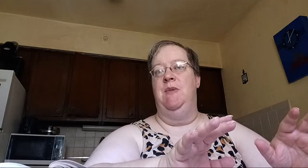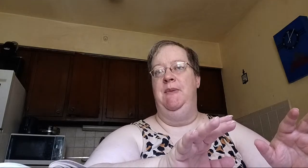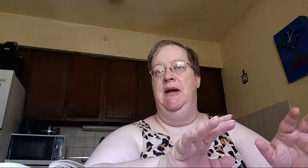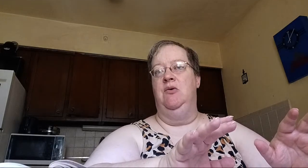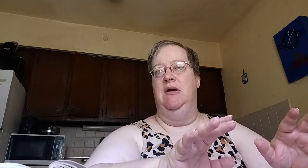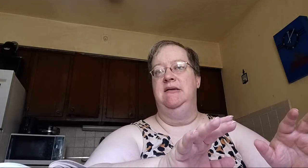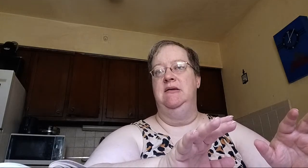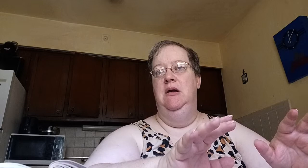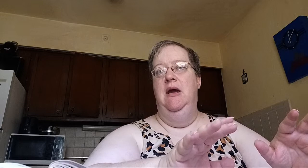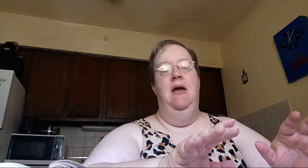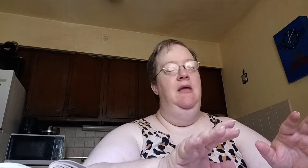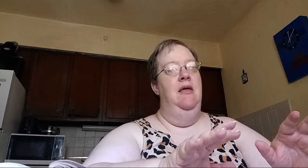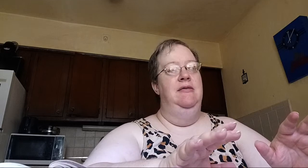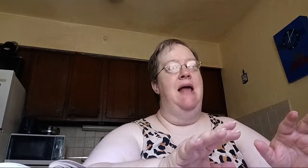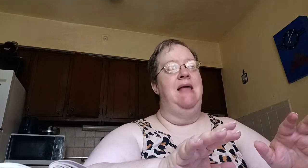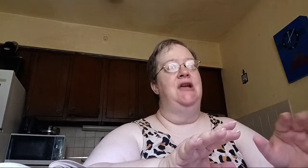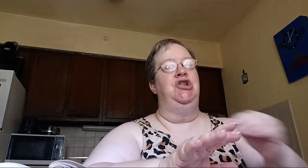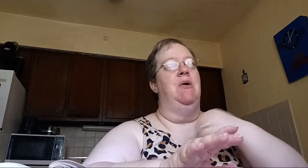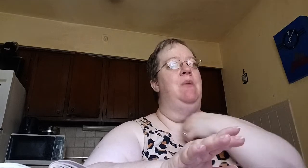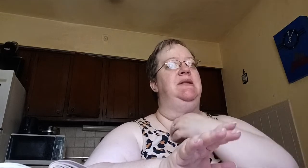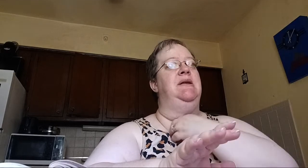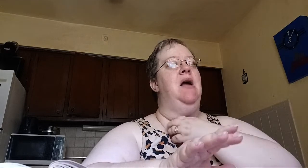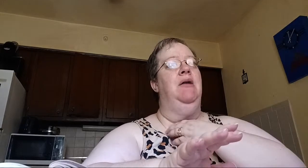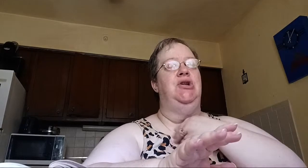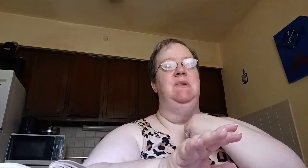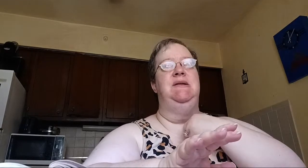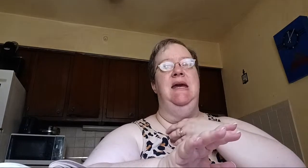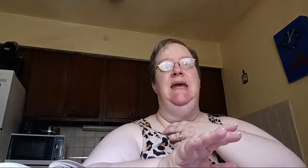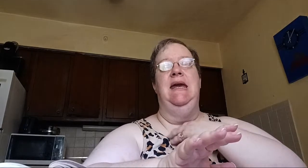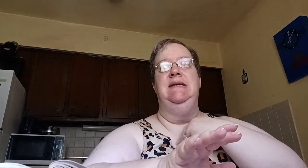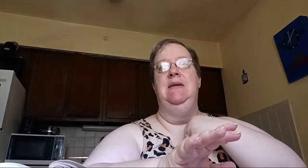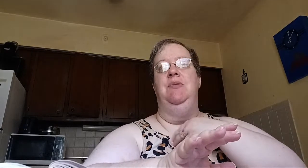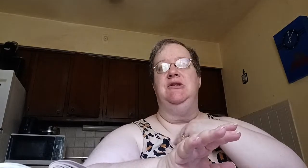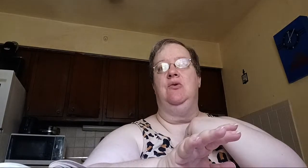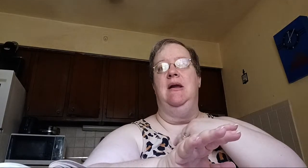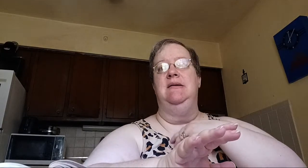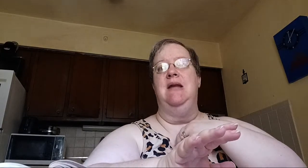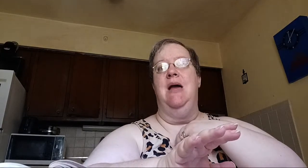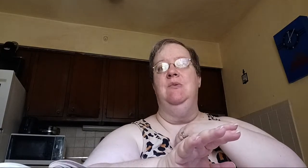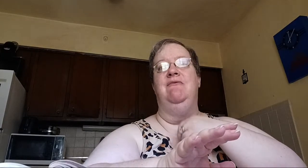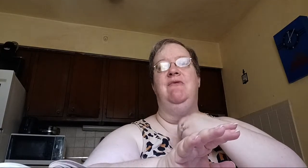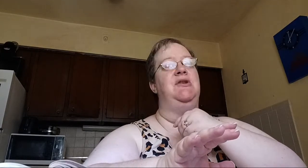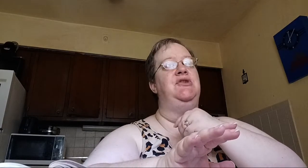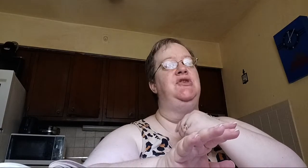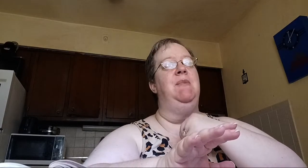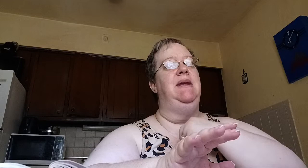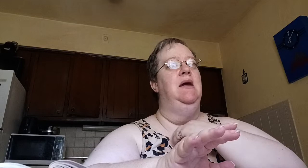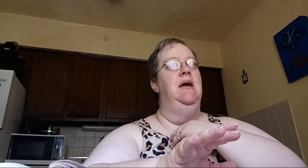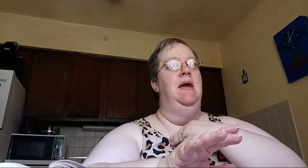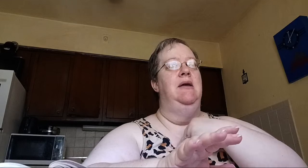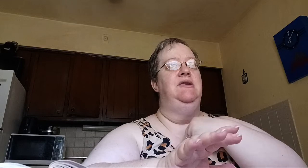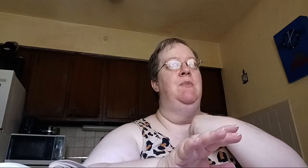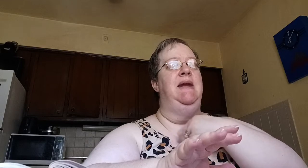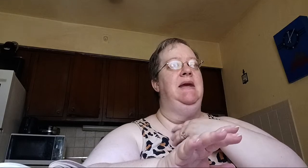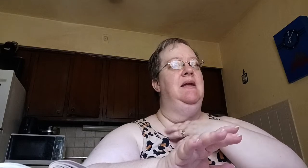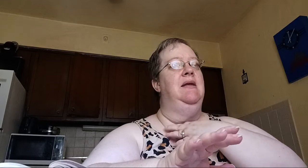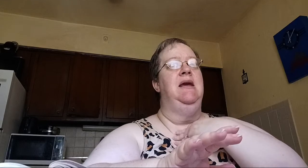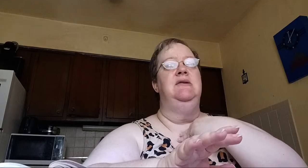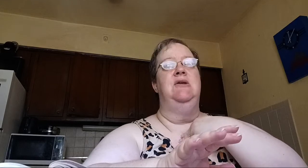pancreas. That last year I was in college, I was taking 18 plus credits and I was involved in so many, so many things on